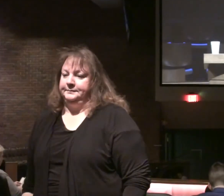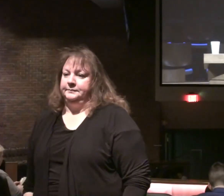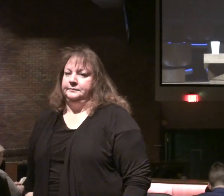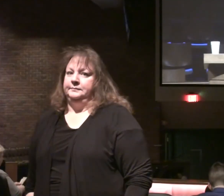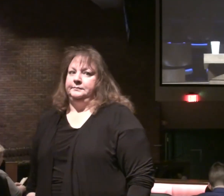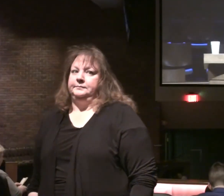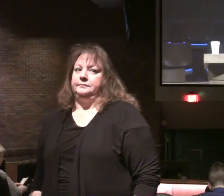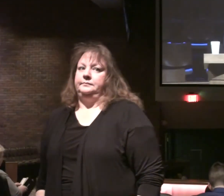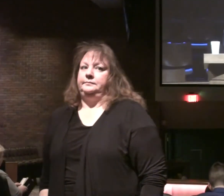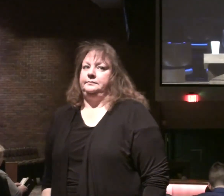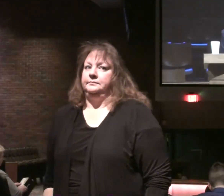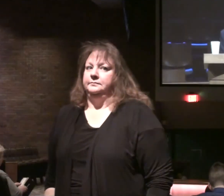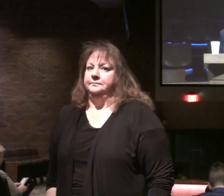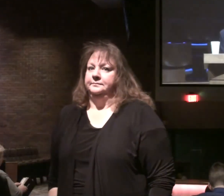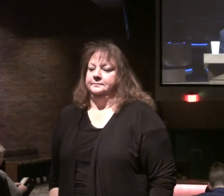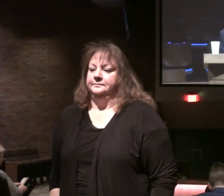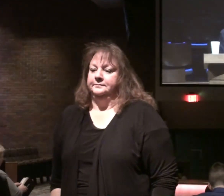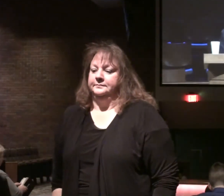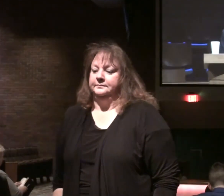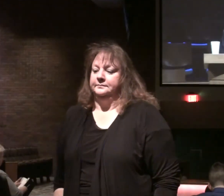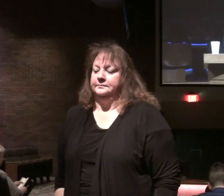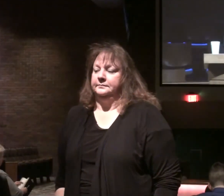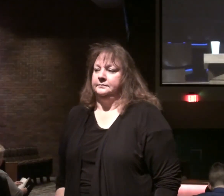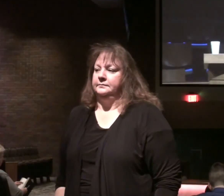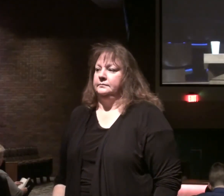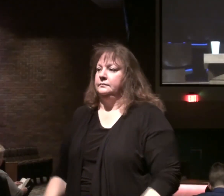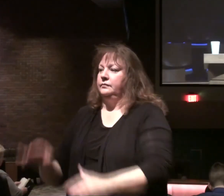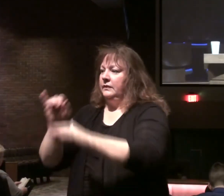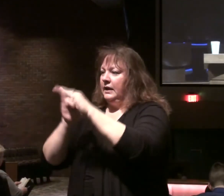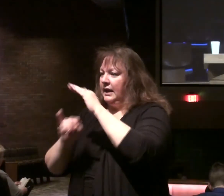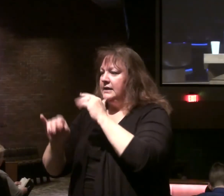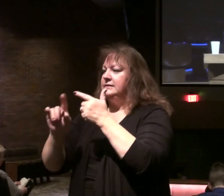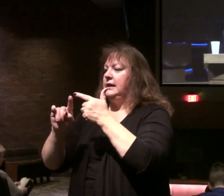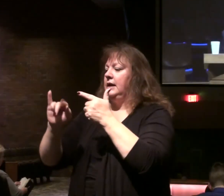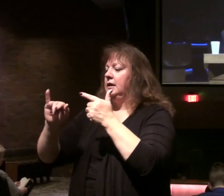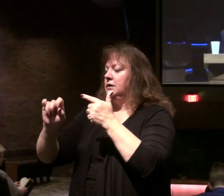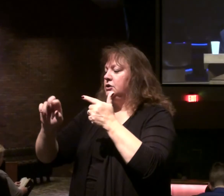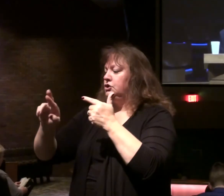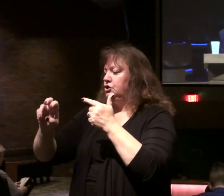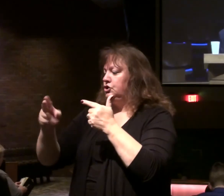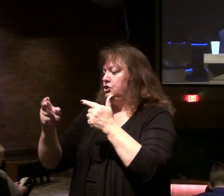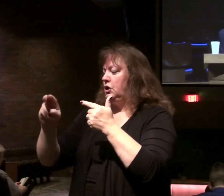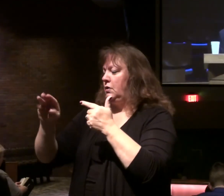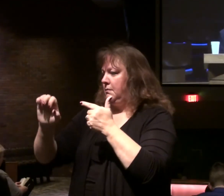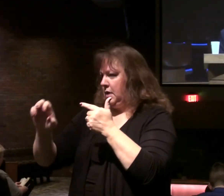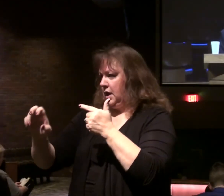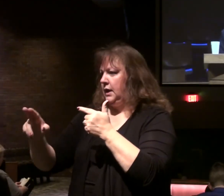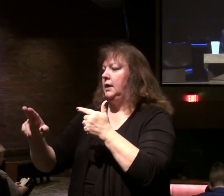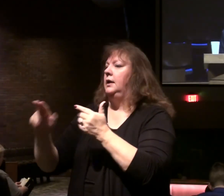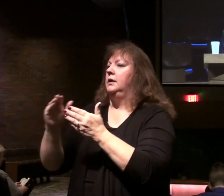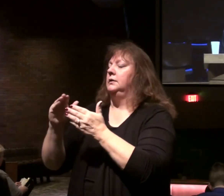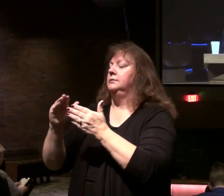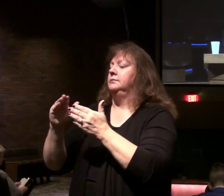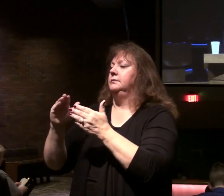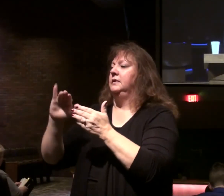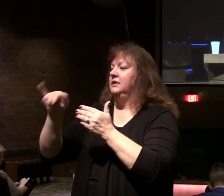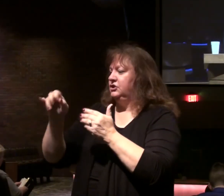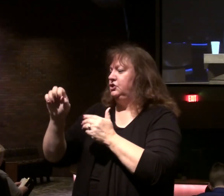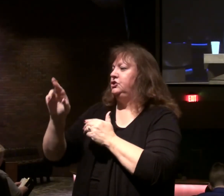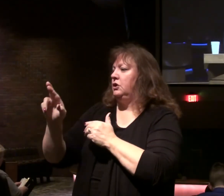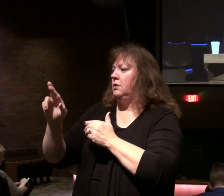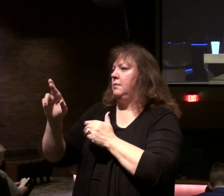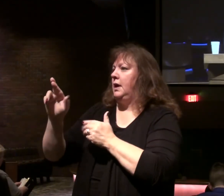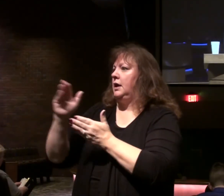So go past the middle of your Bible. Isaiah. Jeremiah. Ezekiel. Isaiah chapter. Jeremiah